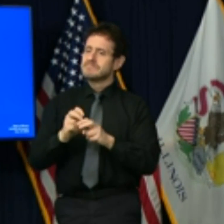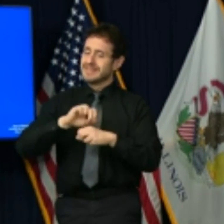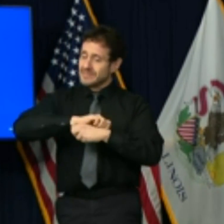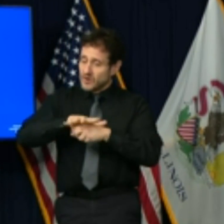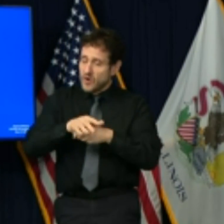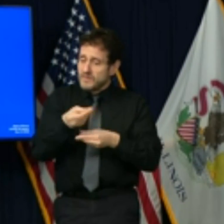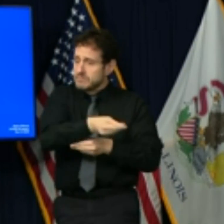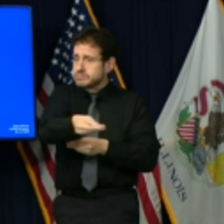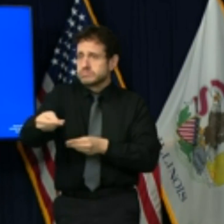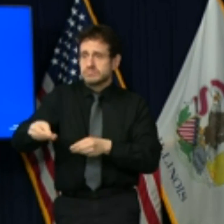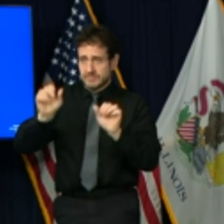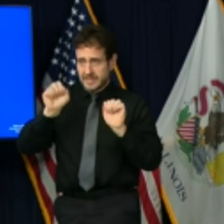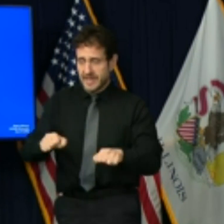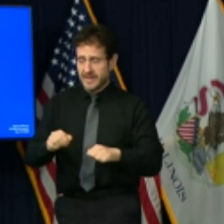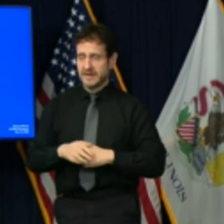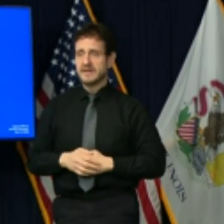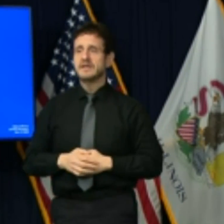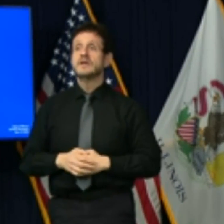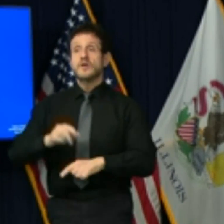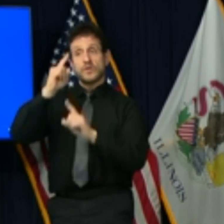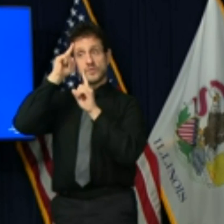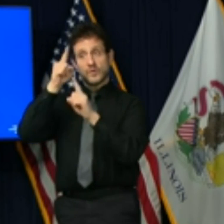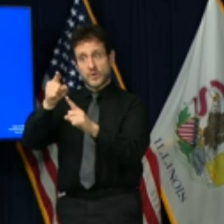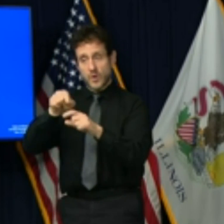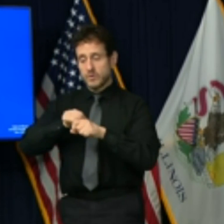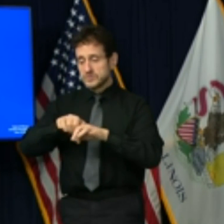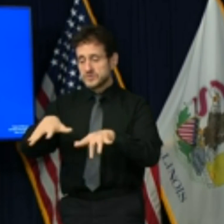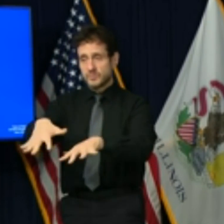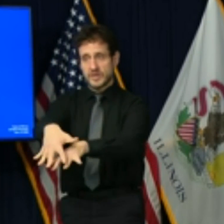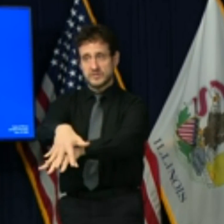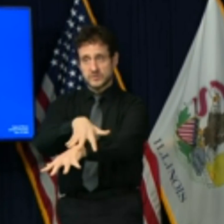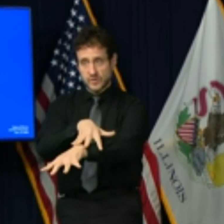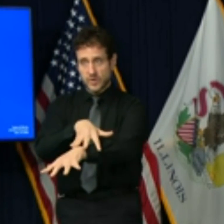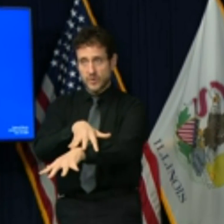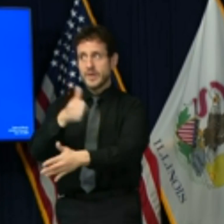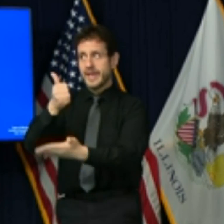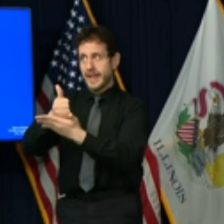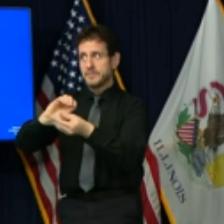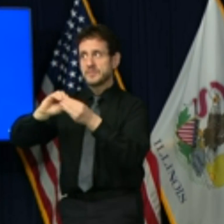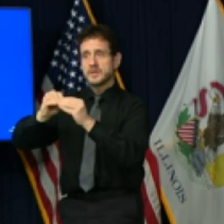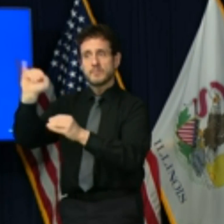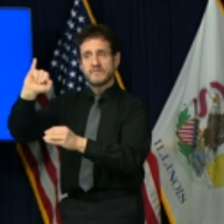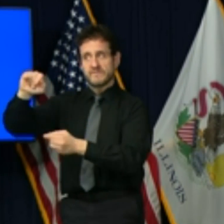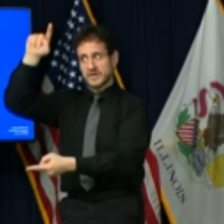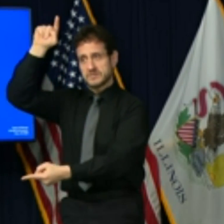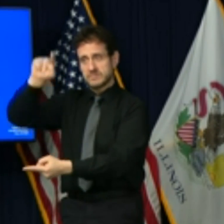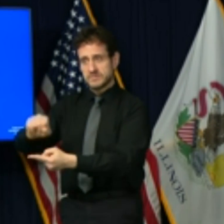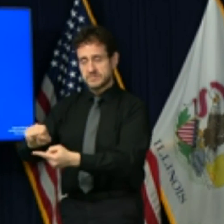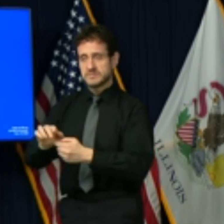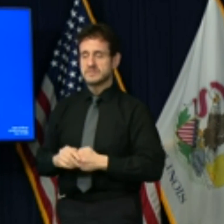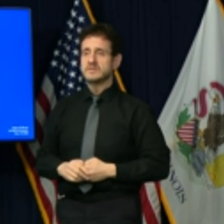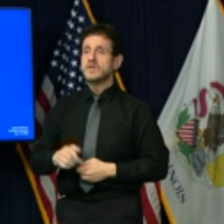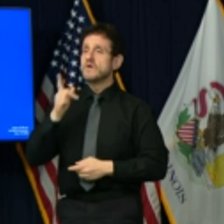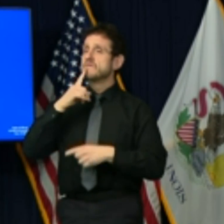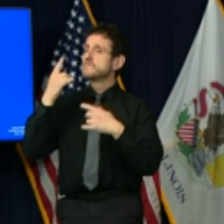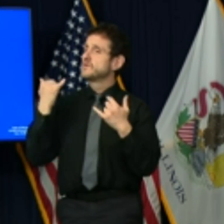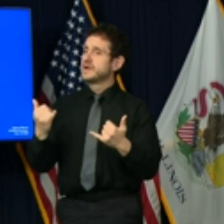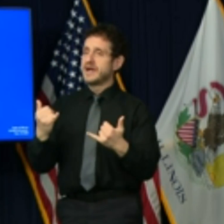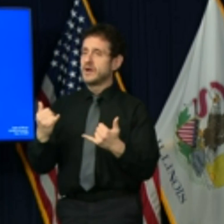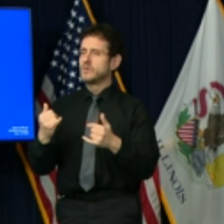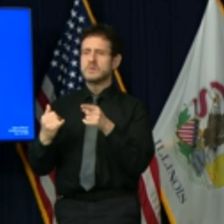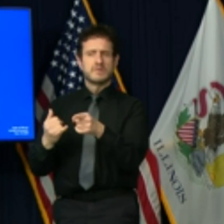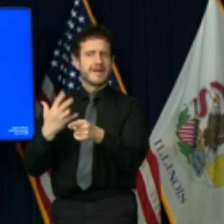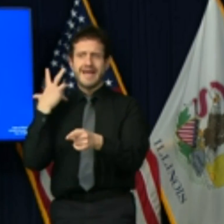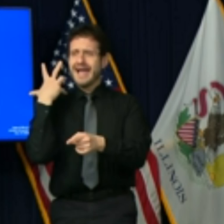To slow the spread and until we can begin to bring down the infection rate, you should not attend dinners,